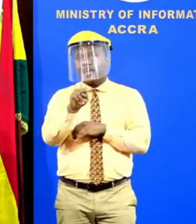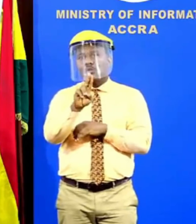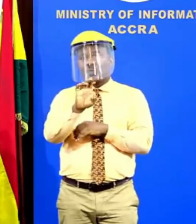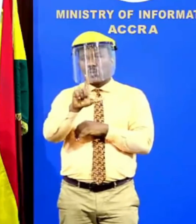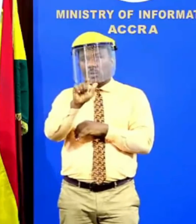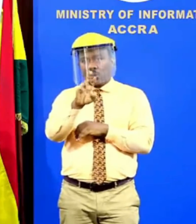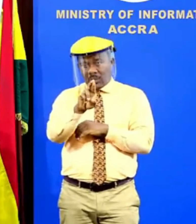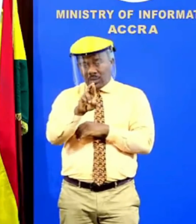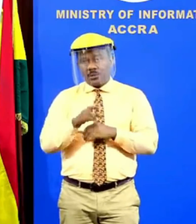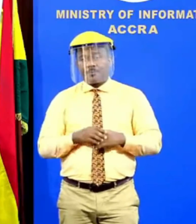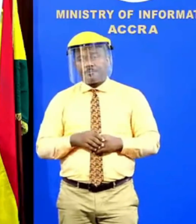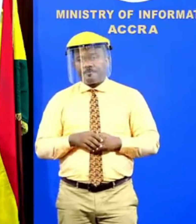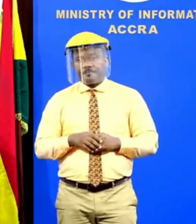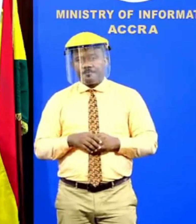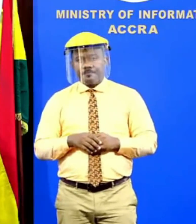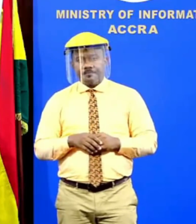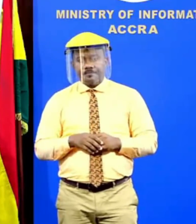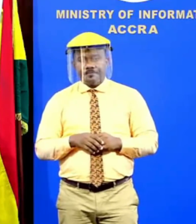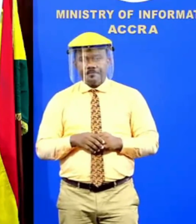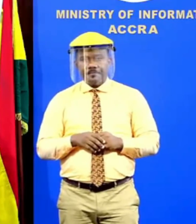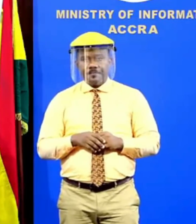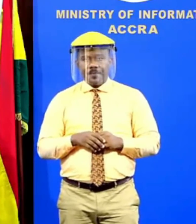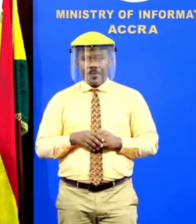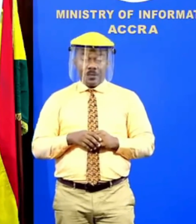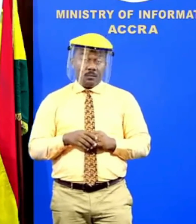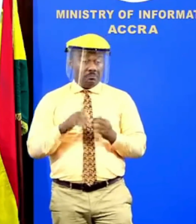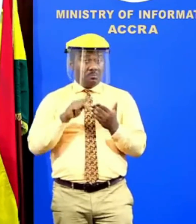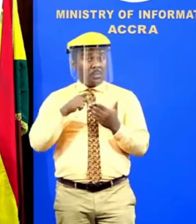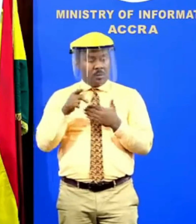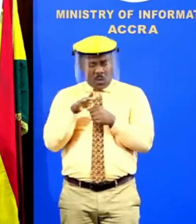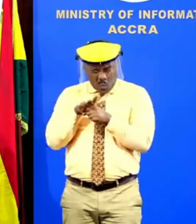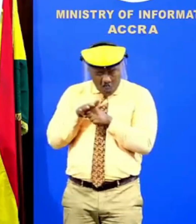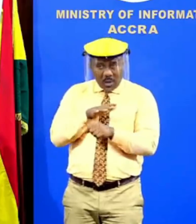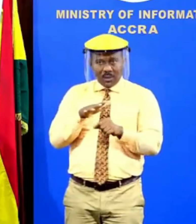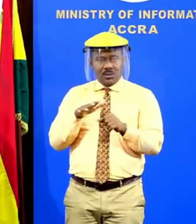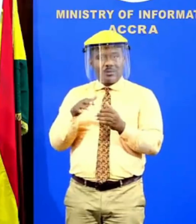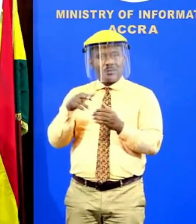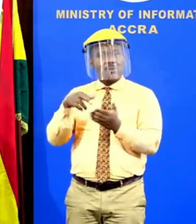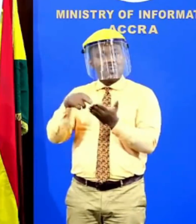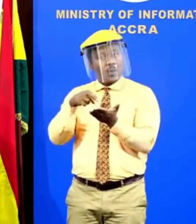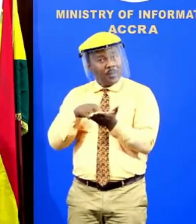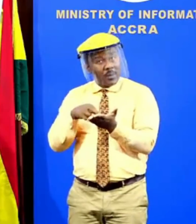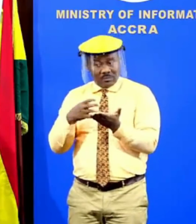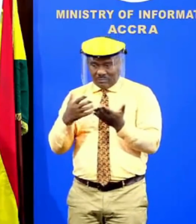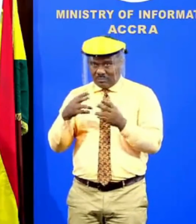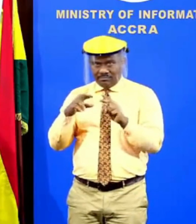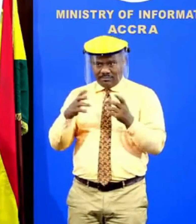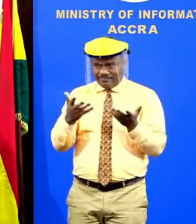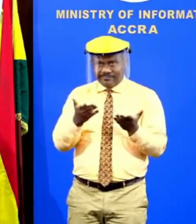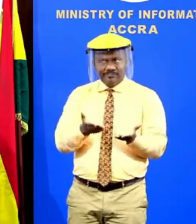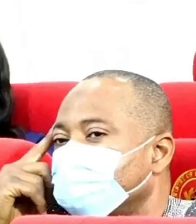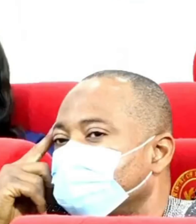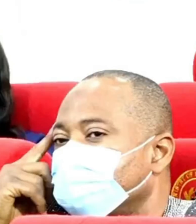So we've done what we call program comprehensive report. have issued, mercy has issued to government for,